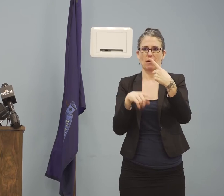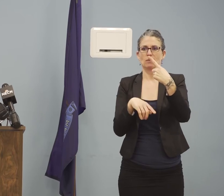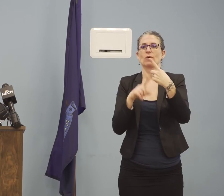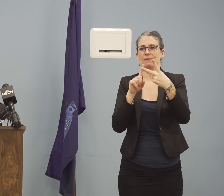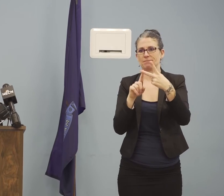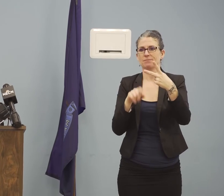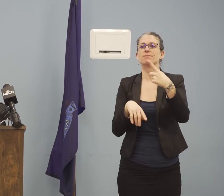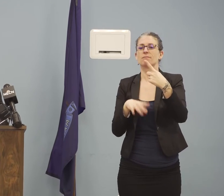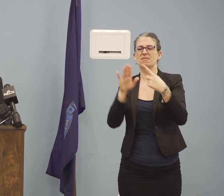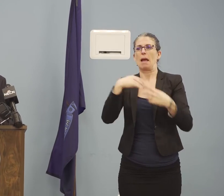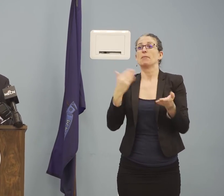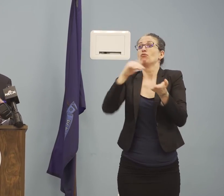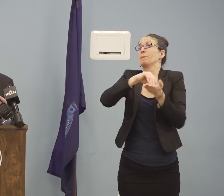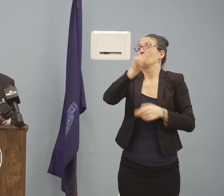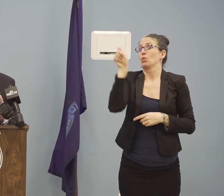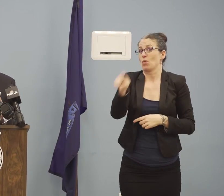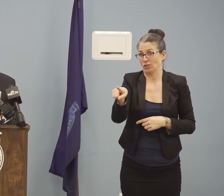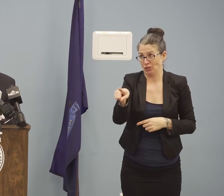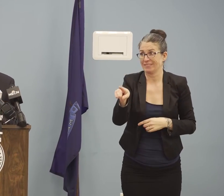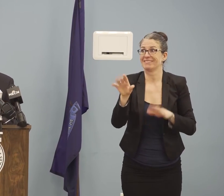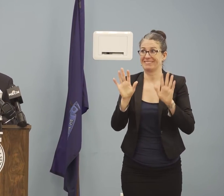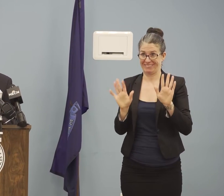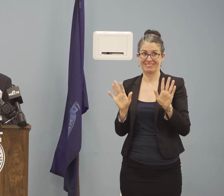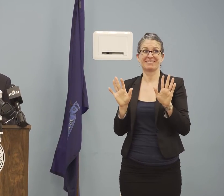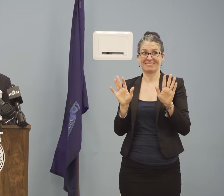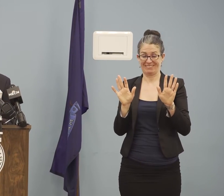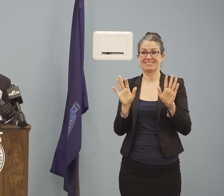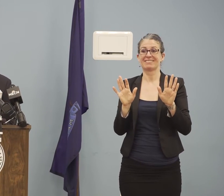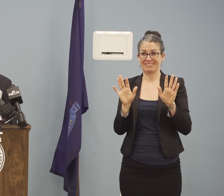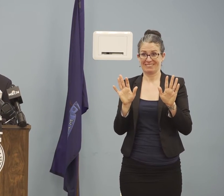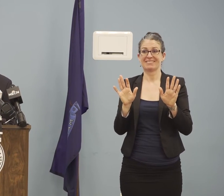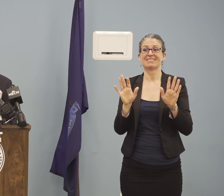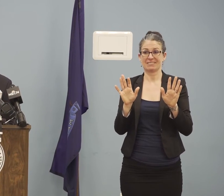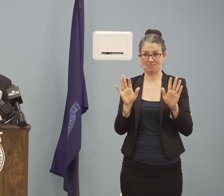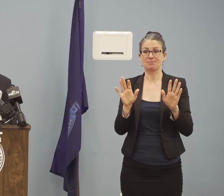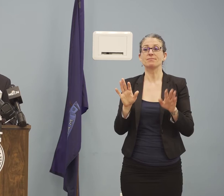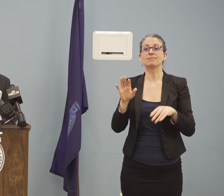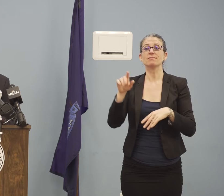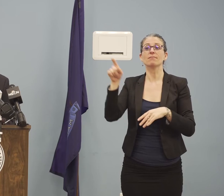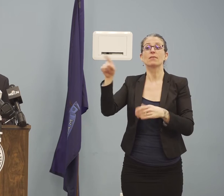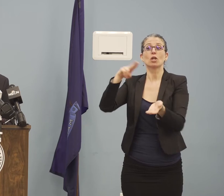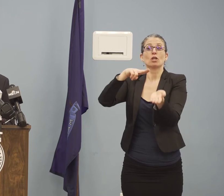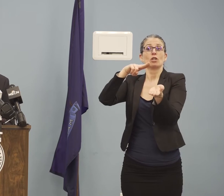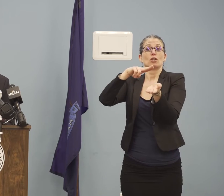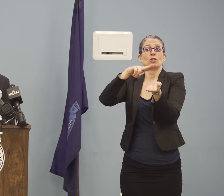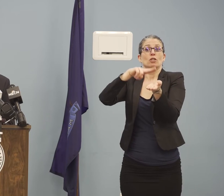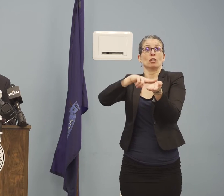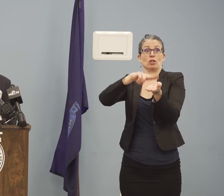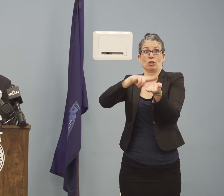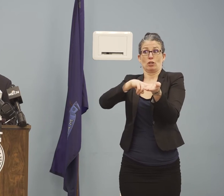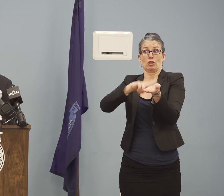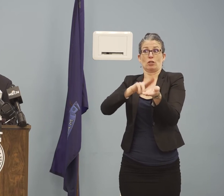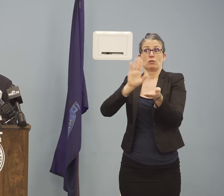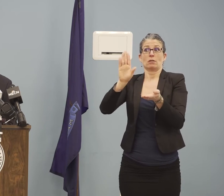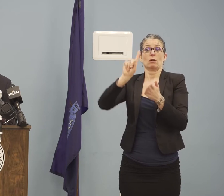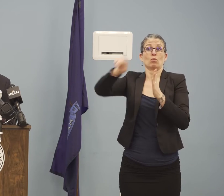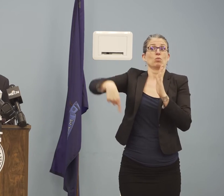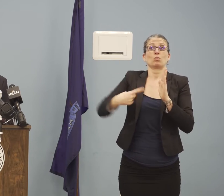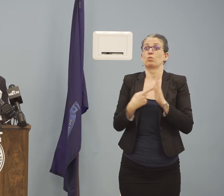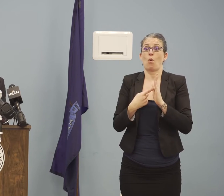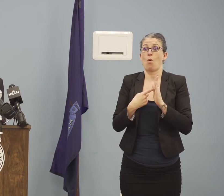question from Randy, which is, what is the role of public health nurses in a situation like this with coronavirus?